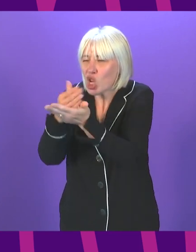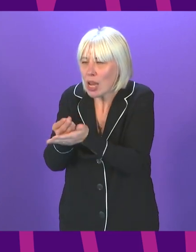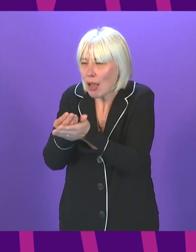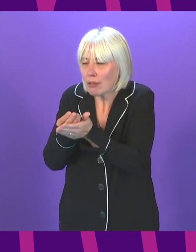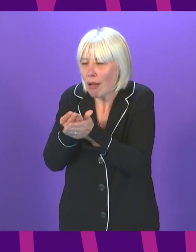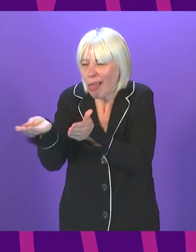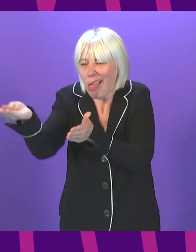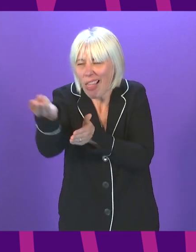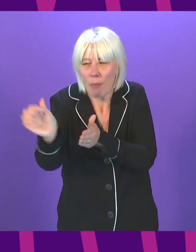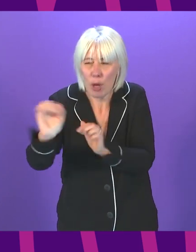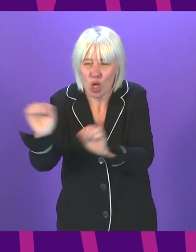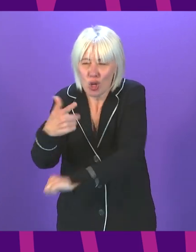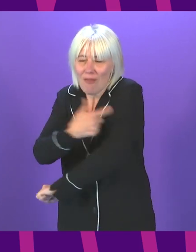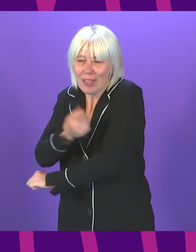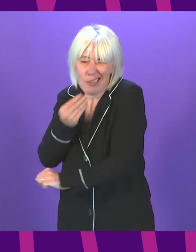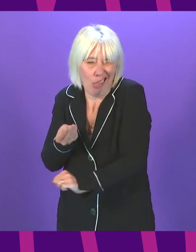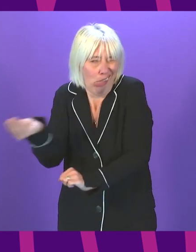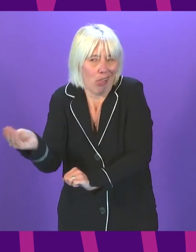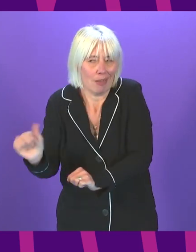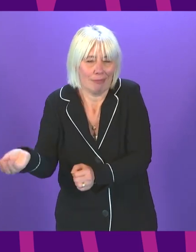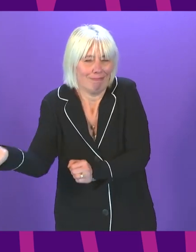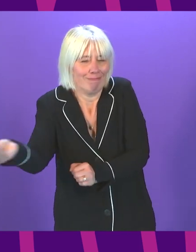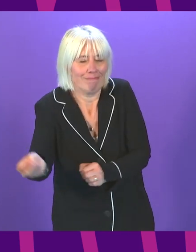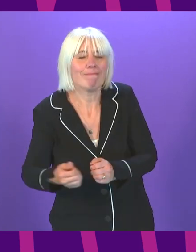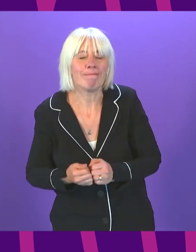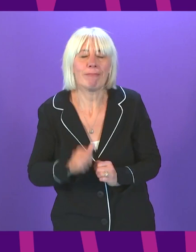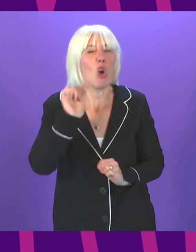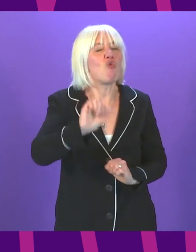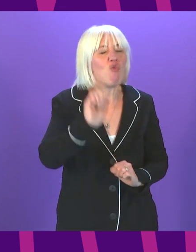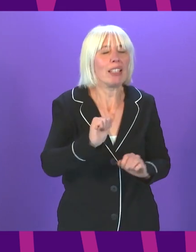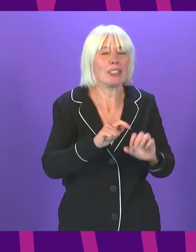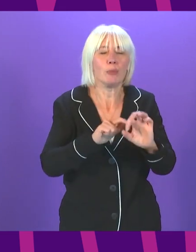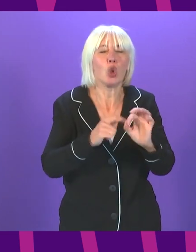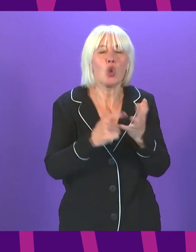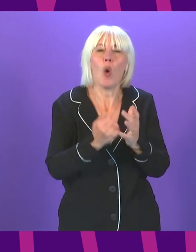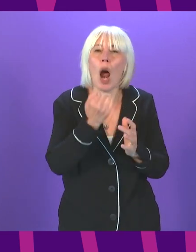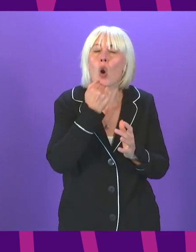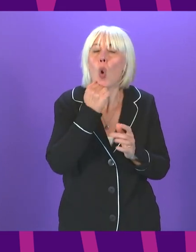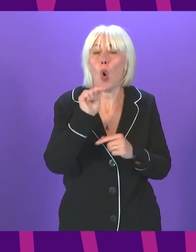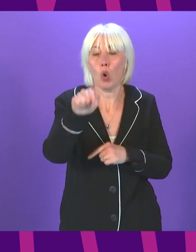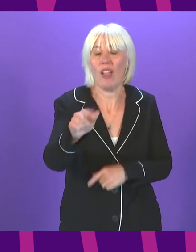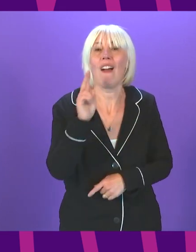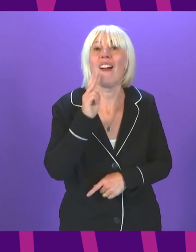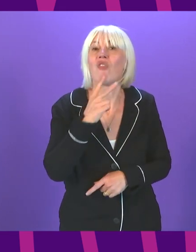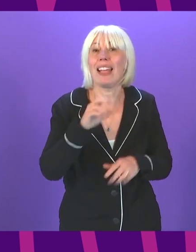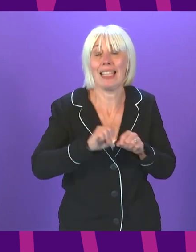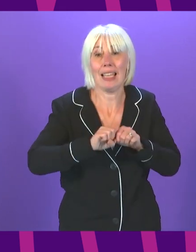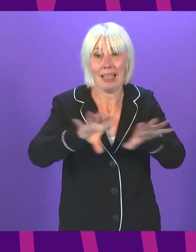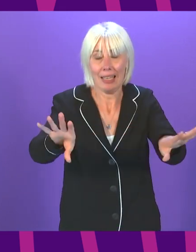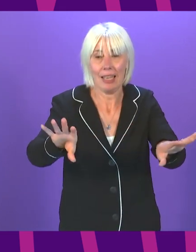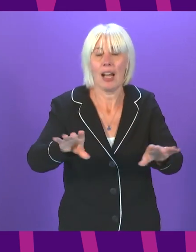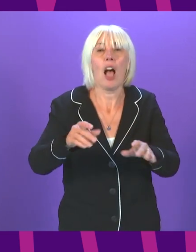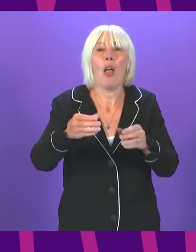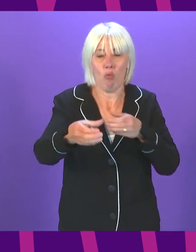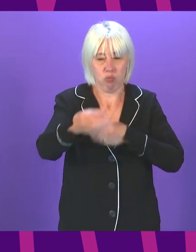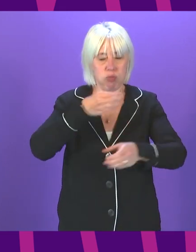not be vaccinated? The First Minister. Yes, Gillian Martin is absolutely right. The QR code that I have spoken about that goes live on Friday is not a substitute for